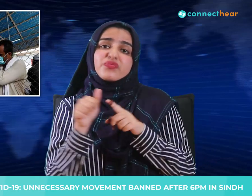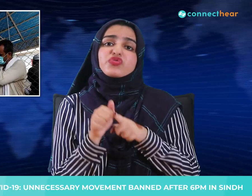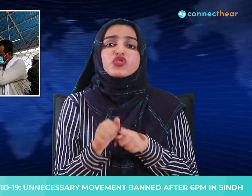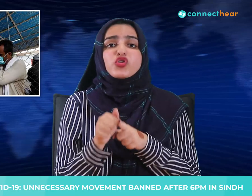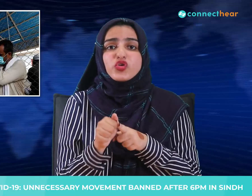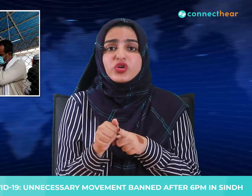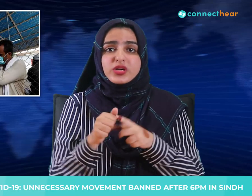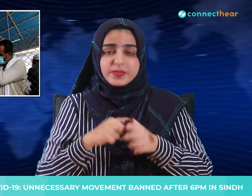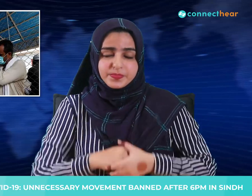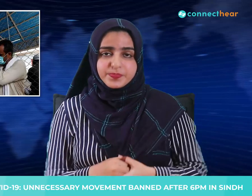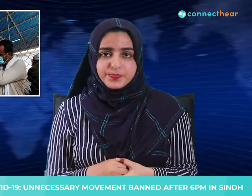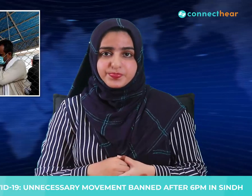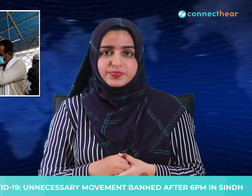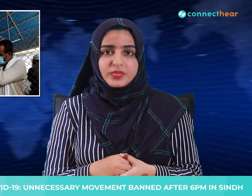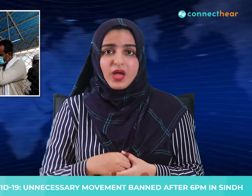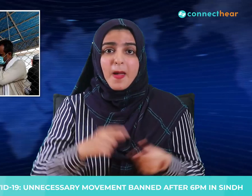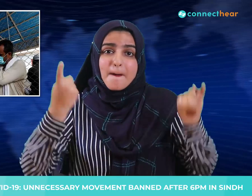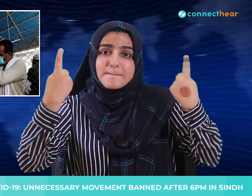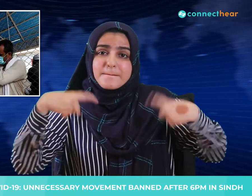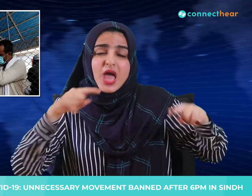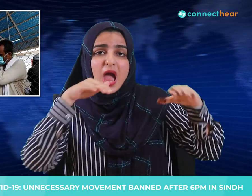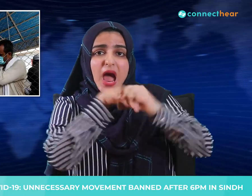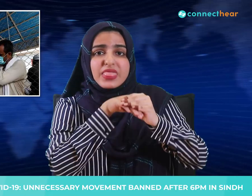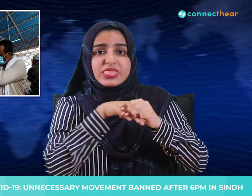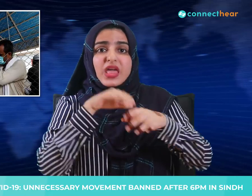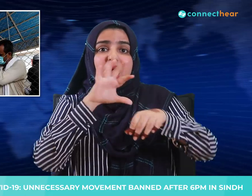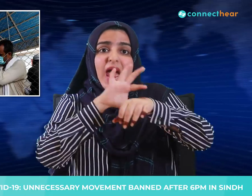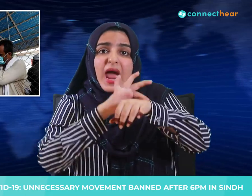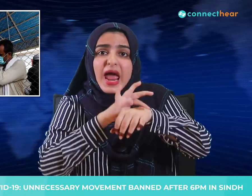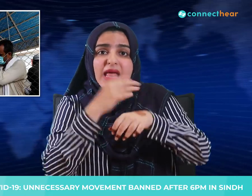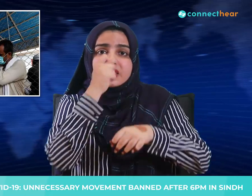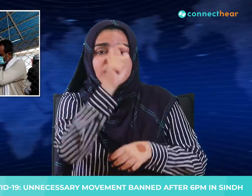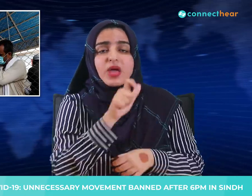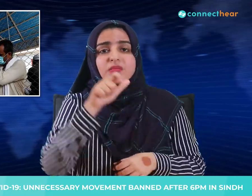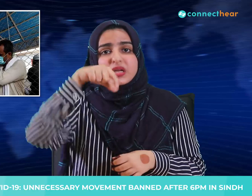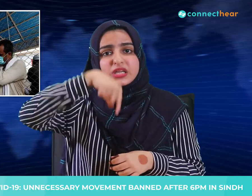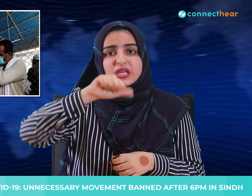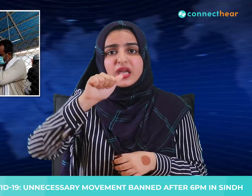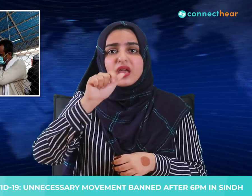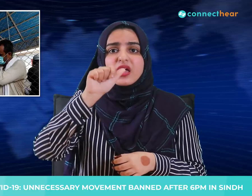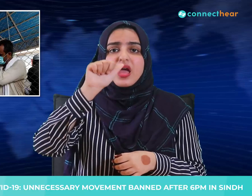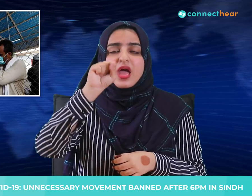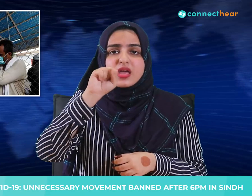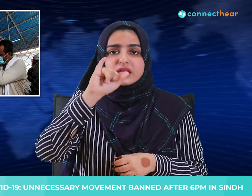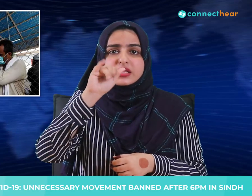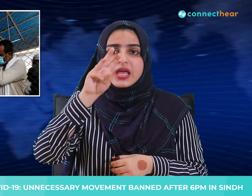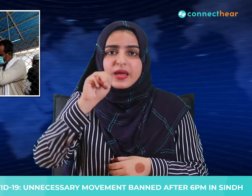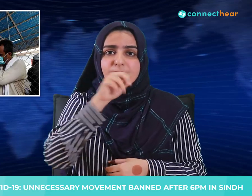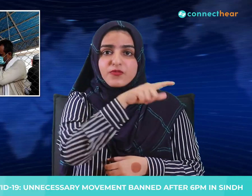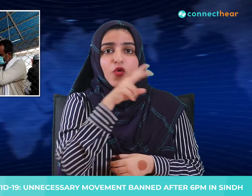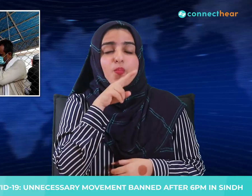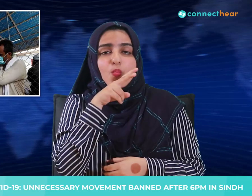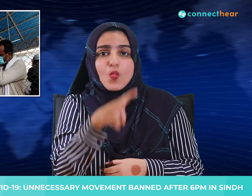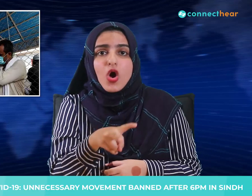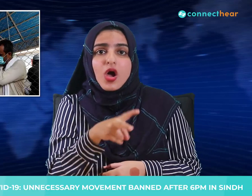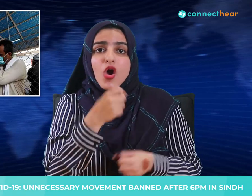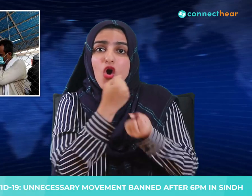meeting, Health Secretary Dr. Kazem said that the COVID-19 detection ratio in the province has reached 12